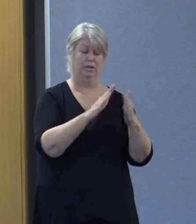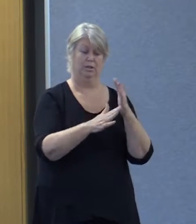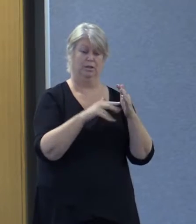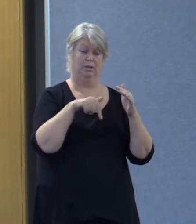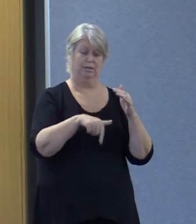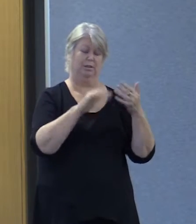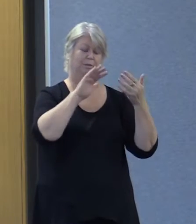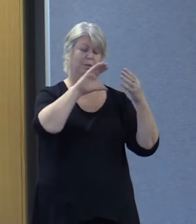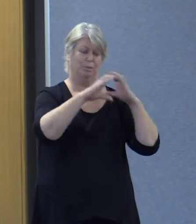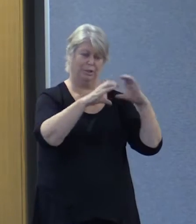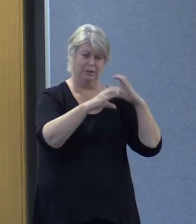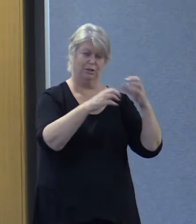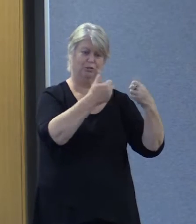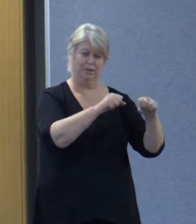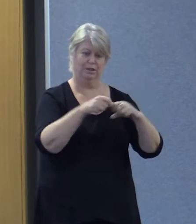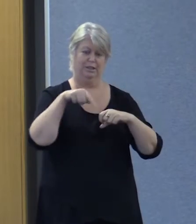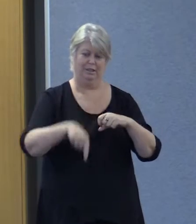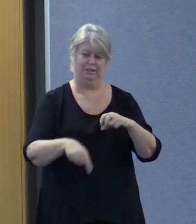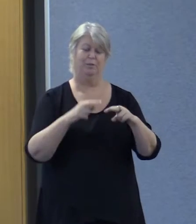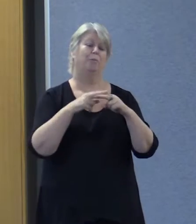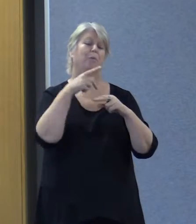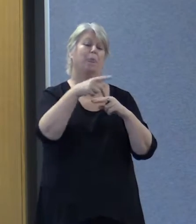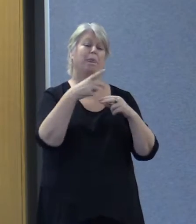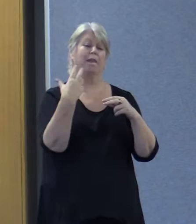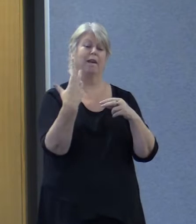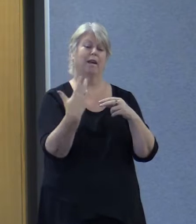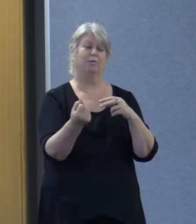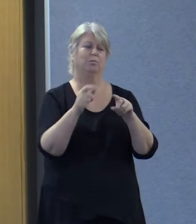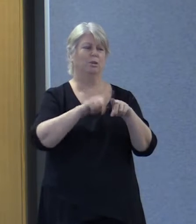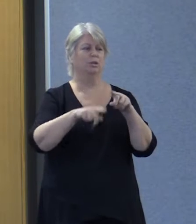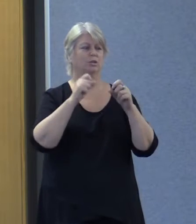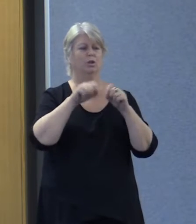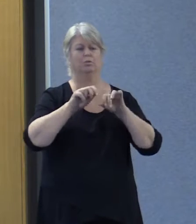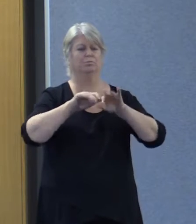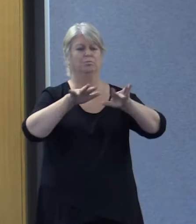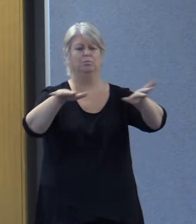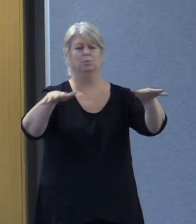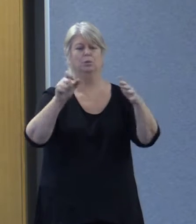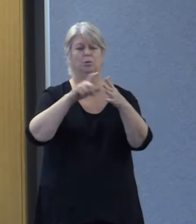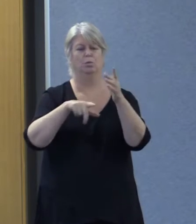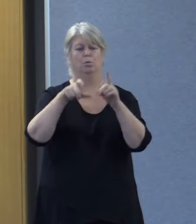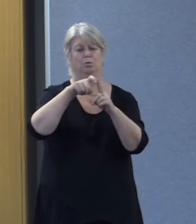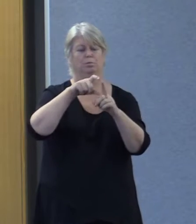in Queensland by the NDIS and the State Government have largely not reached coal communities.